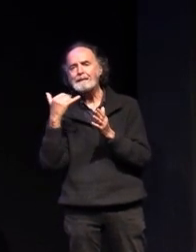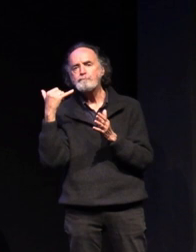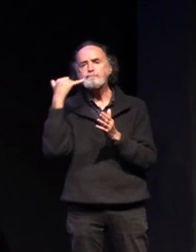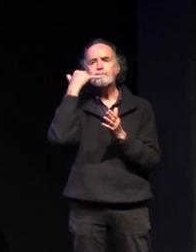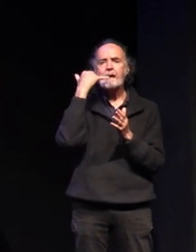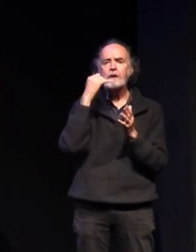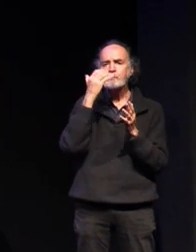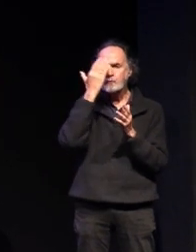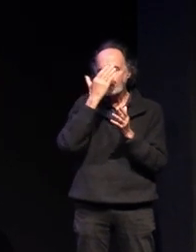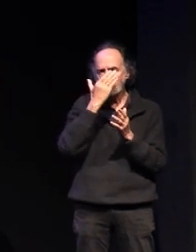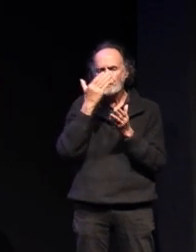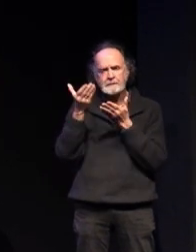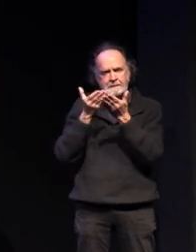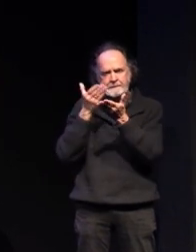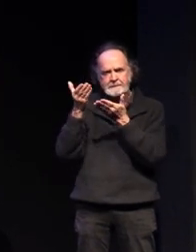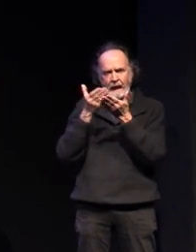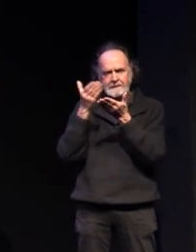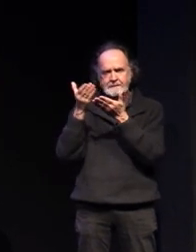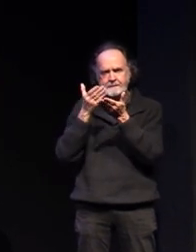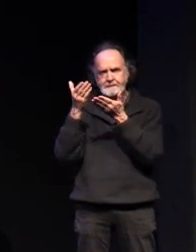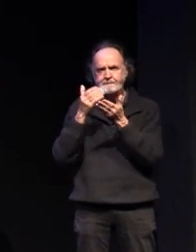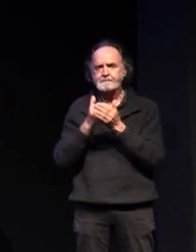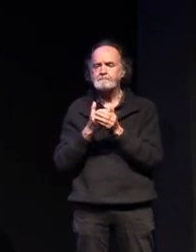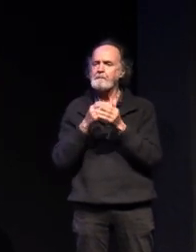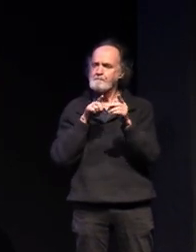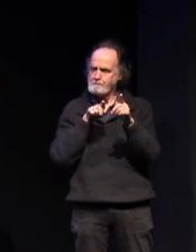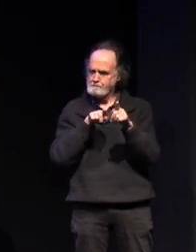we can talk to you about that in more detail